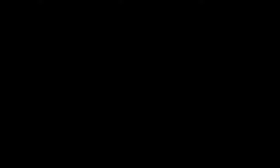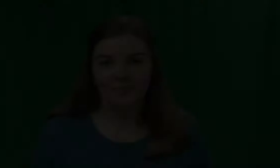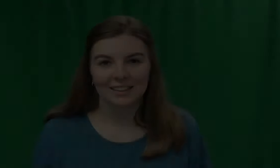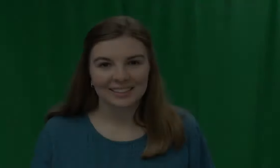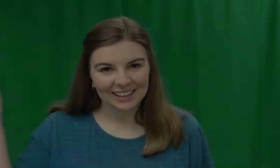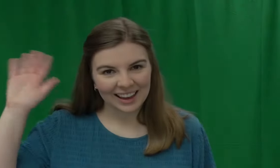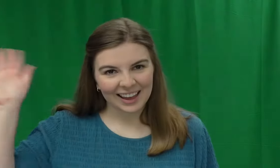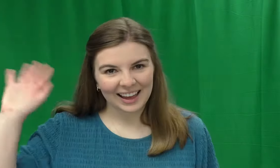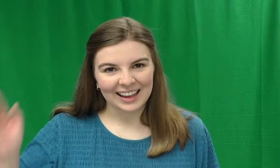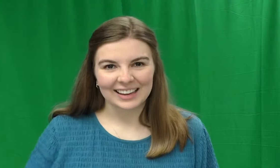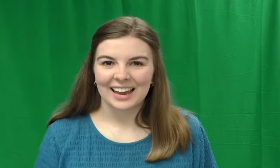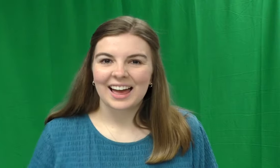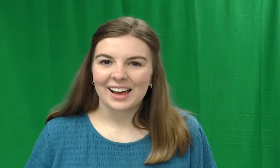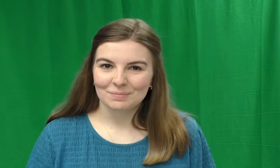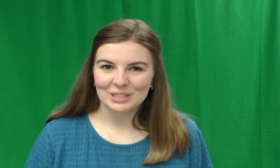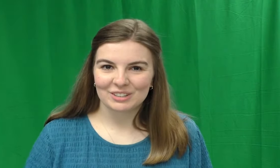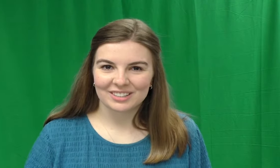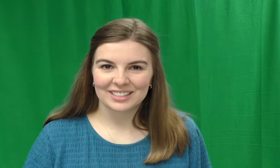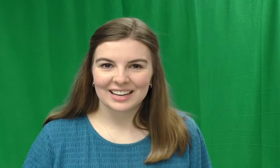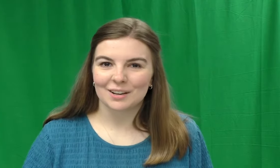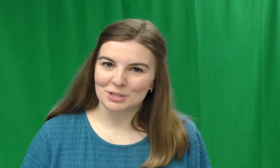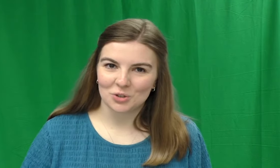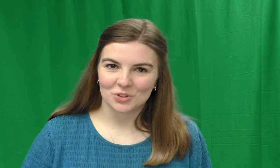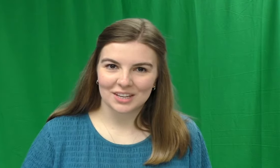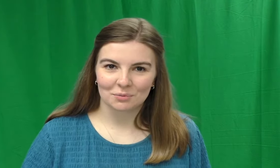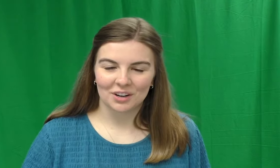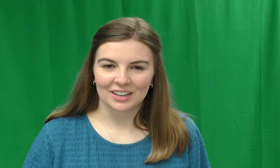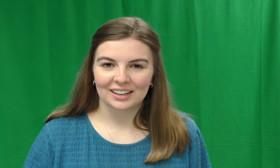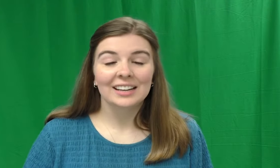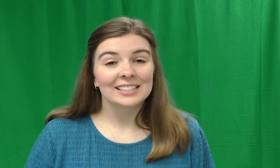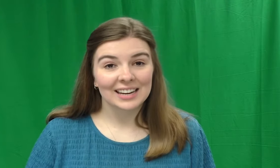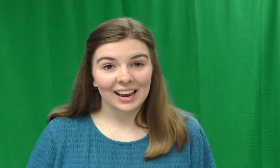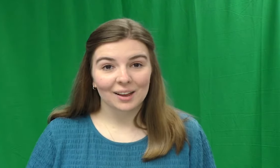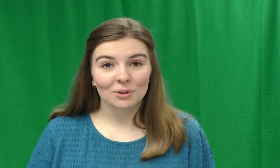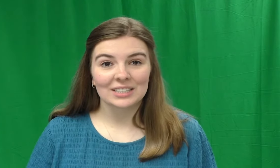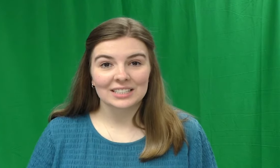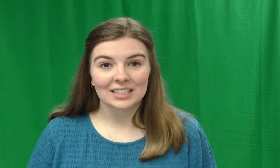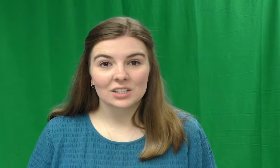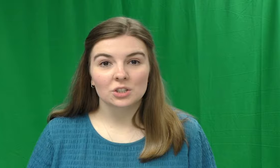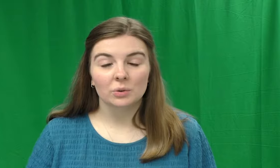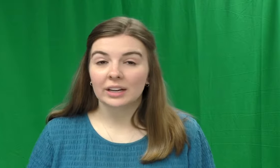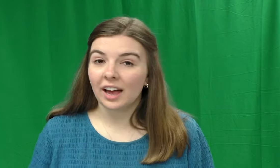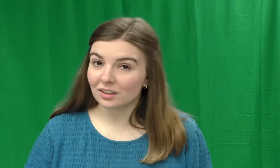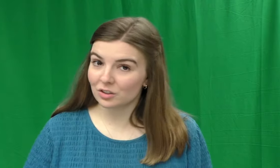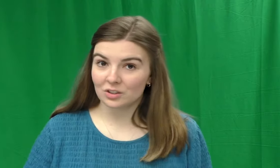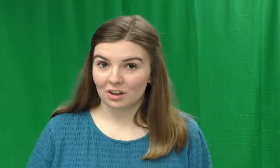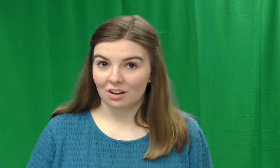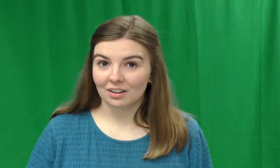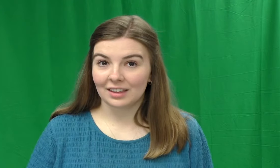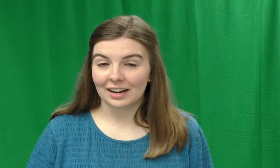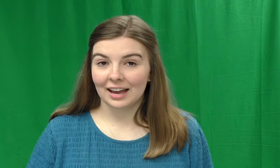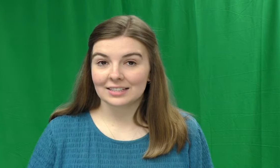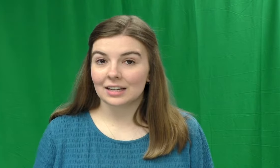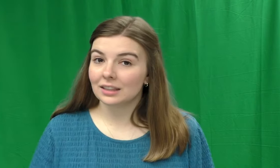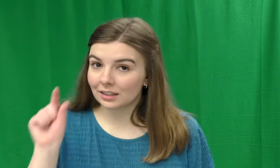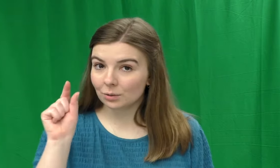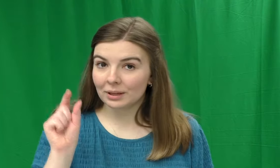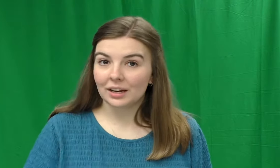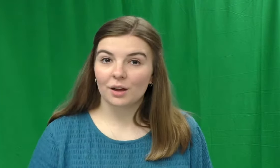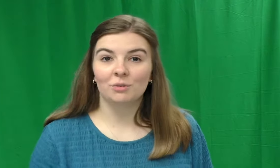Hi, I'm Miss Darcy and I'm a children's librarian. Today I'm going to teach you a color song that has a little bit of